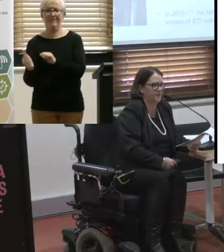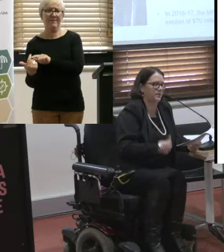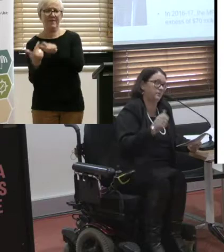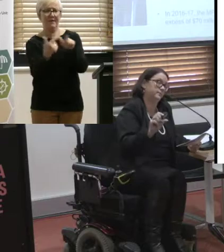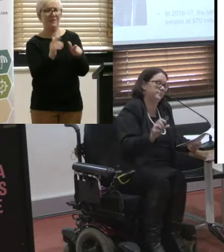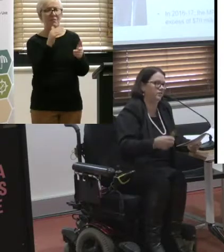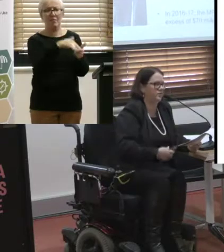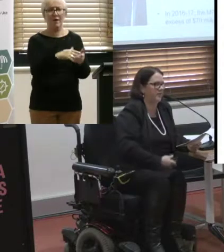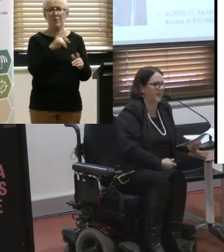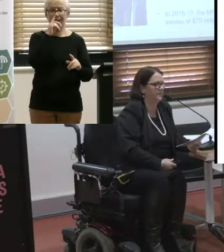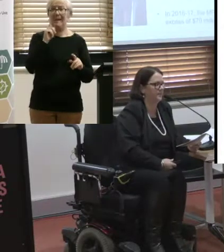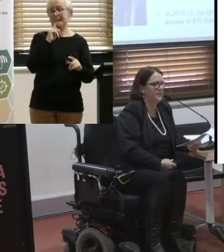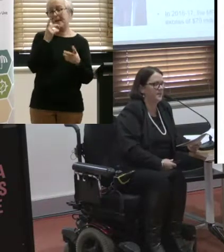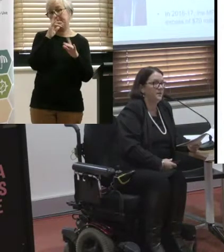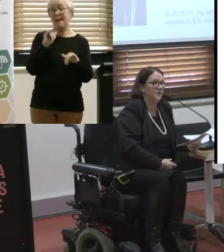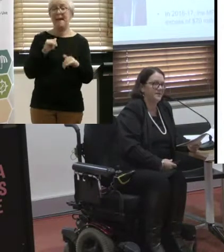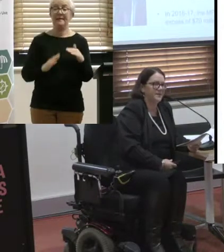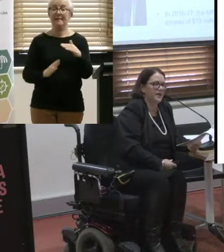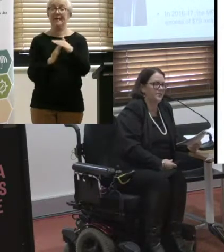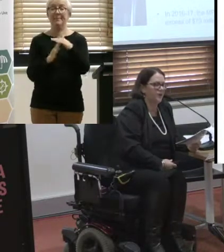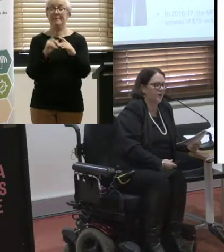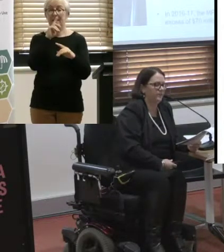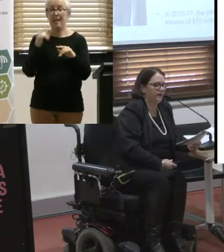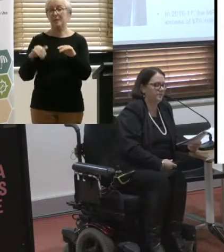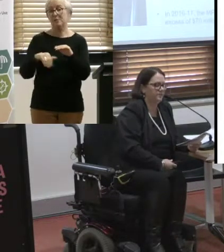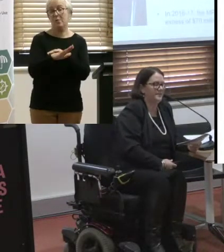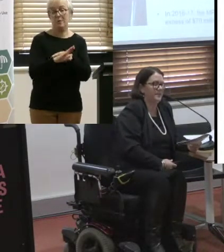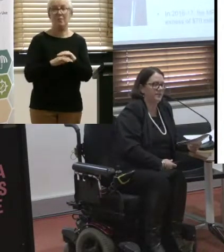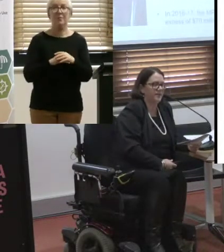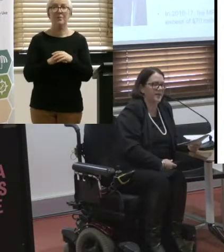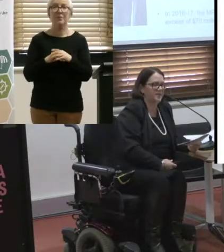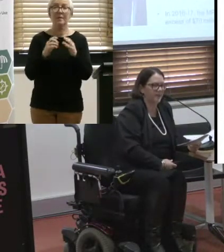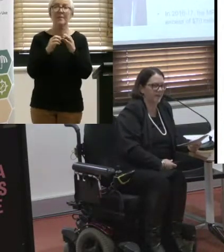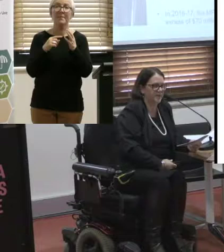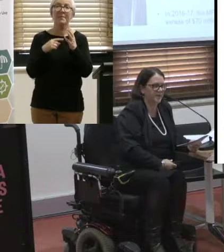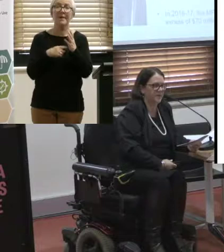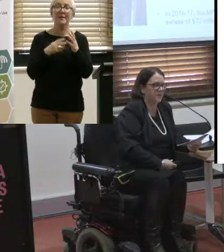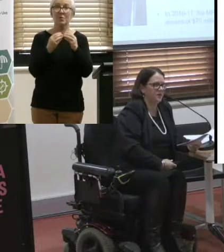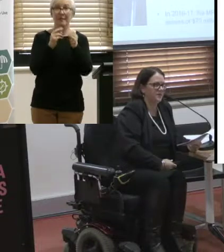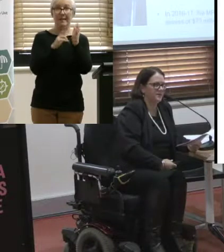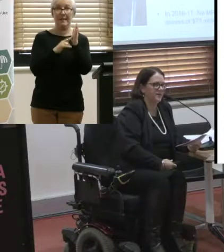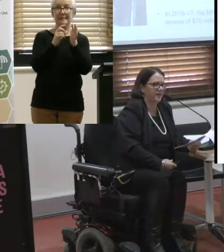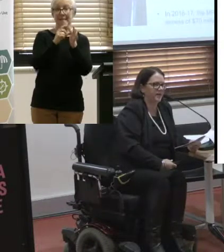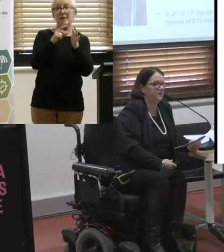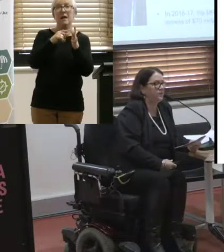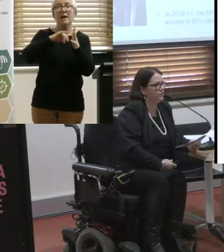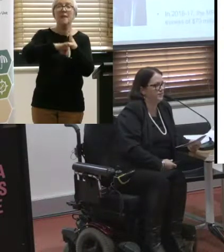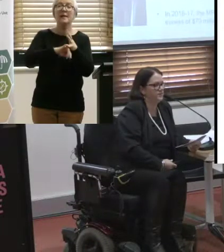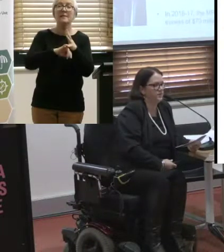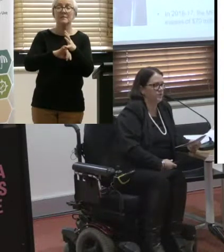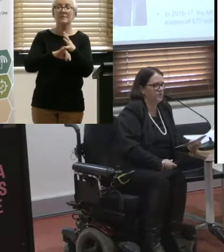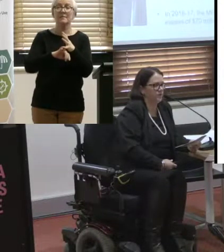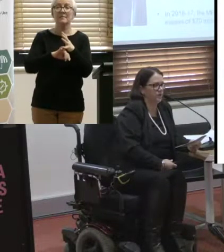you we're not going to say, well, you've got to your cap. But there does come a time when, particularly with the NDIS, that the state government